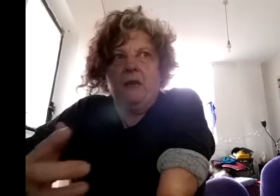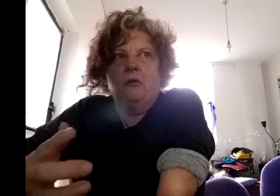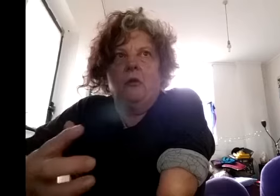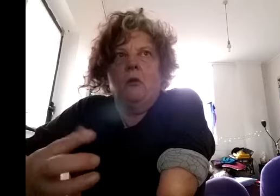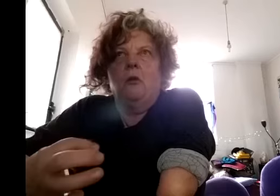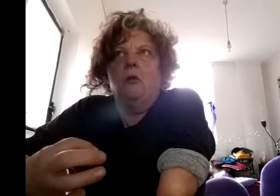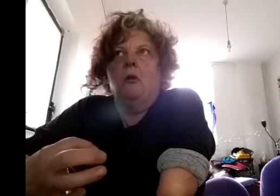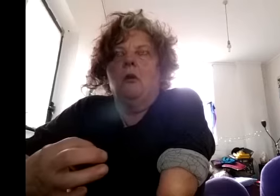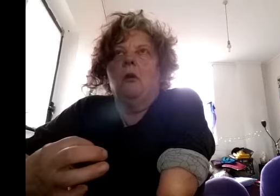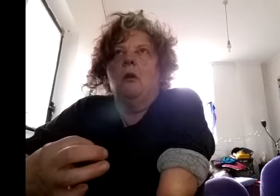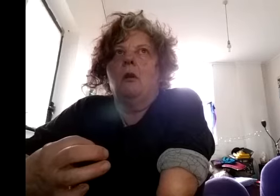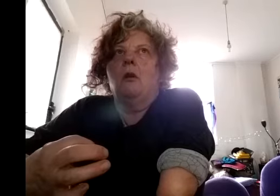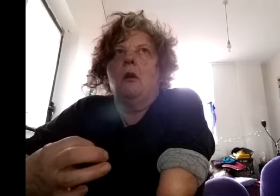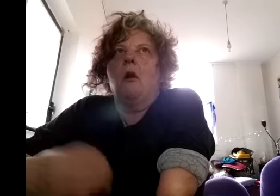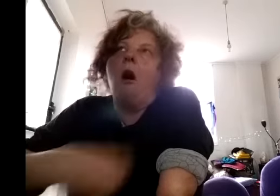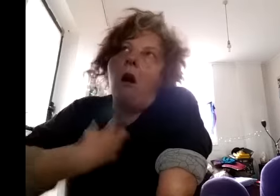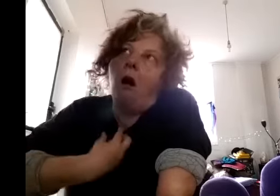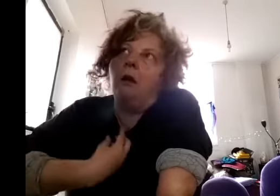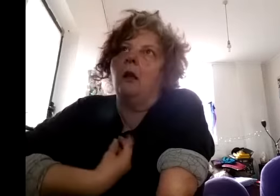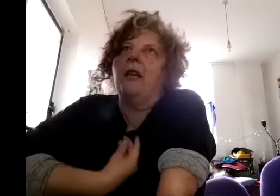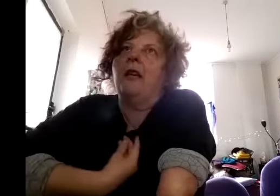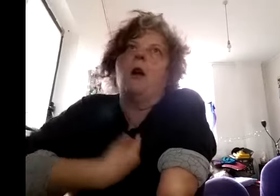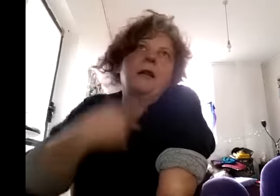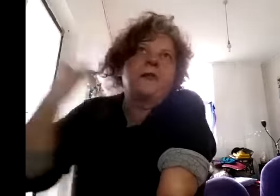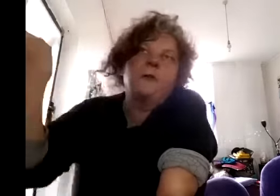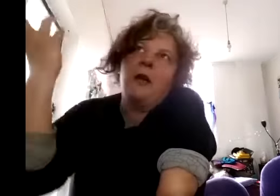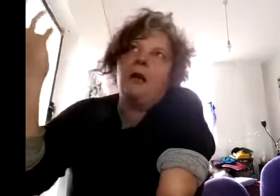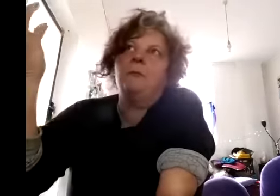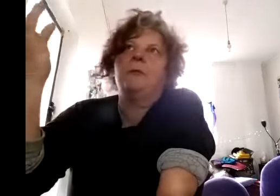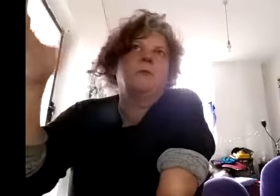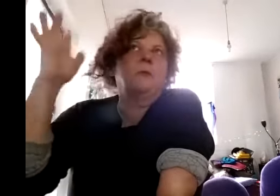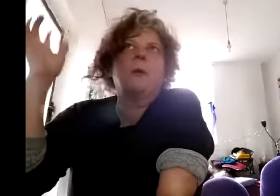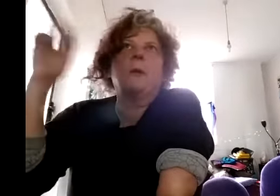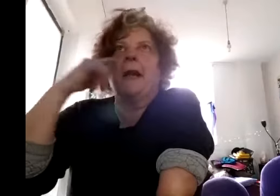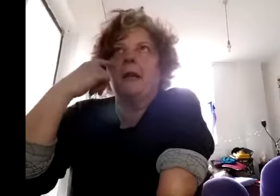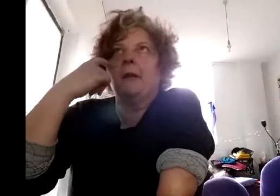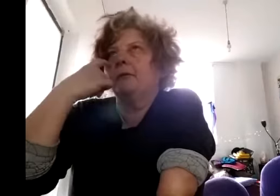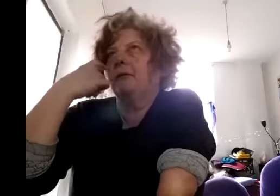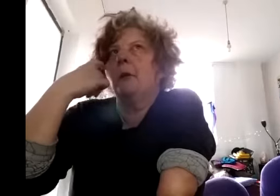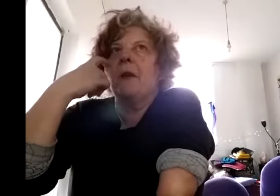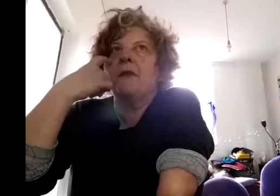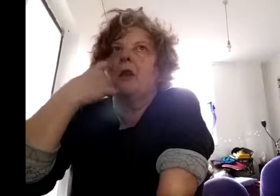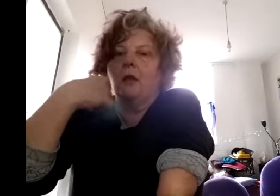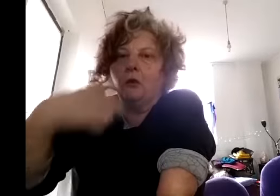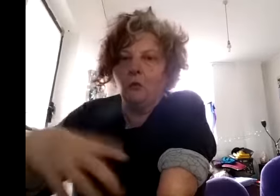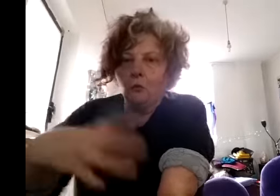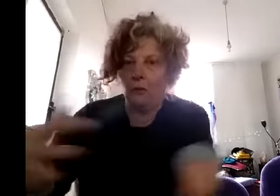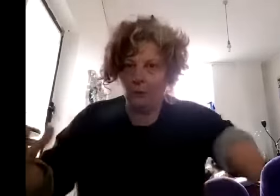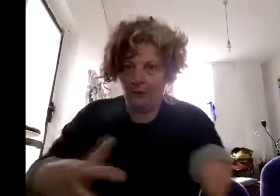i mean i just remind um probably a month ago when we were having